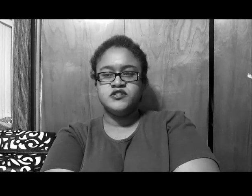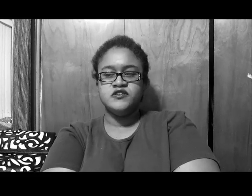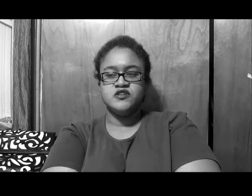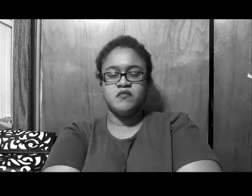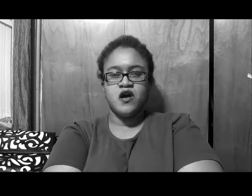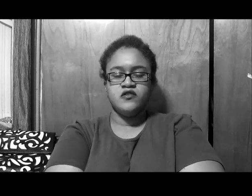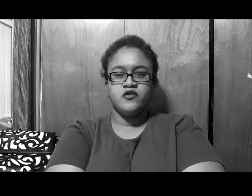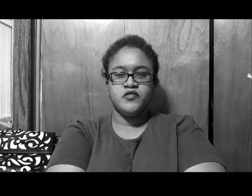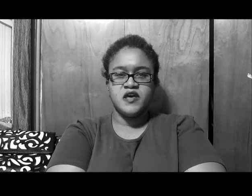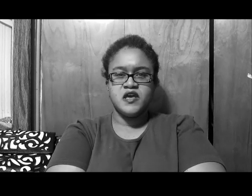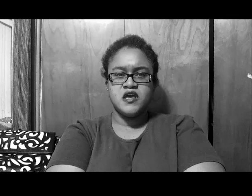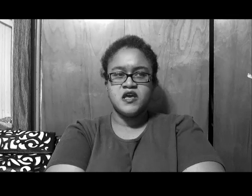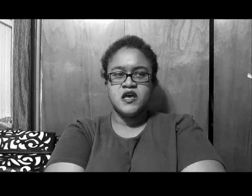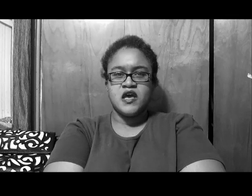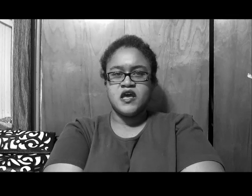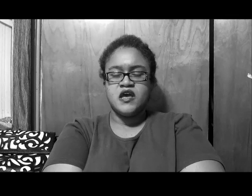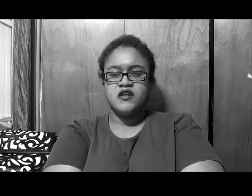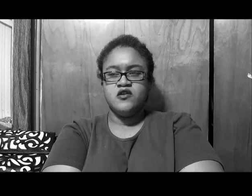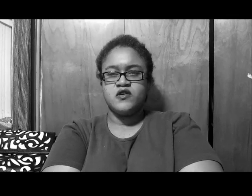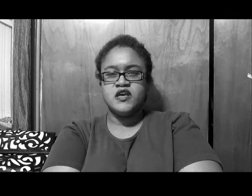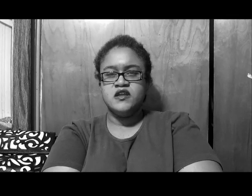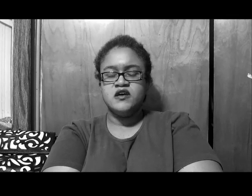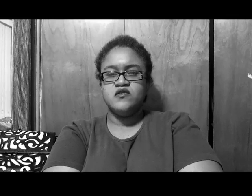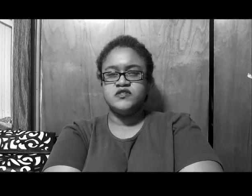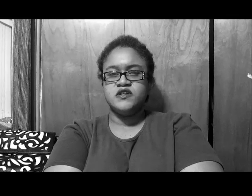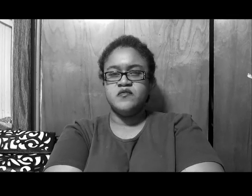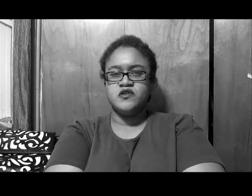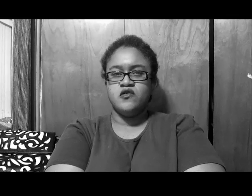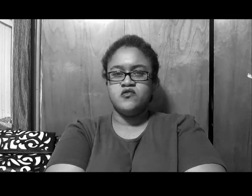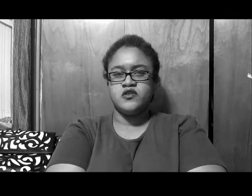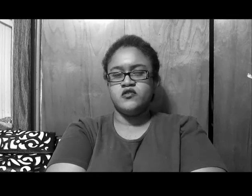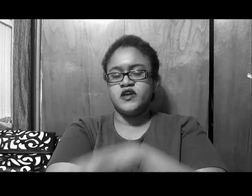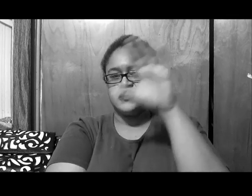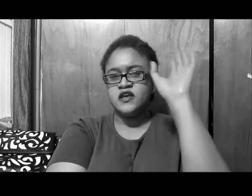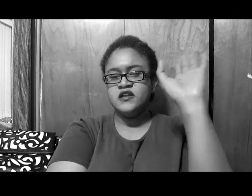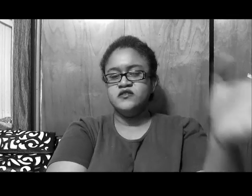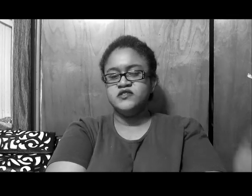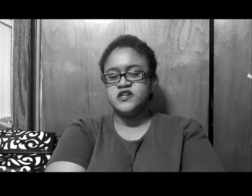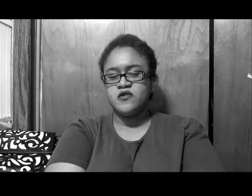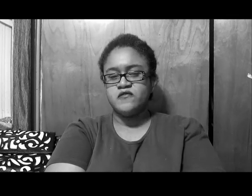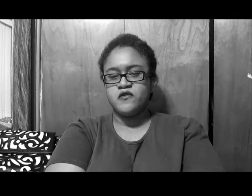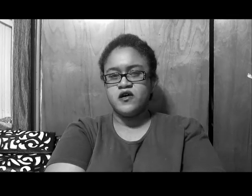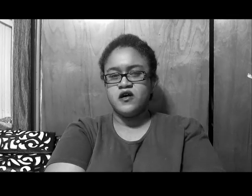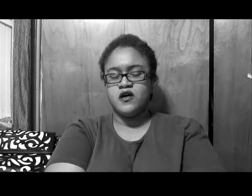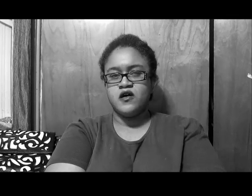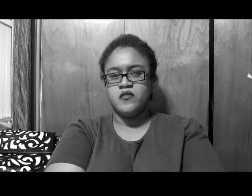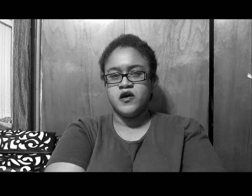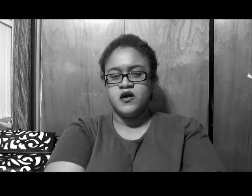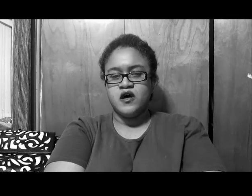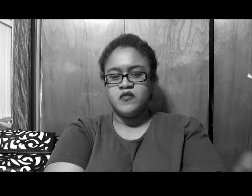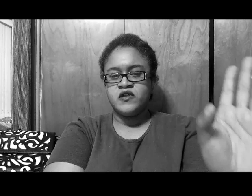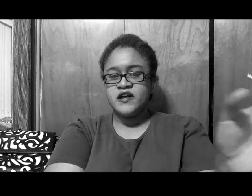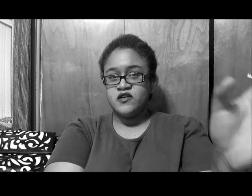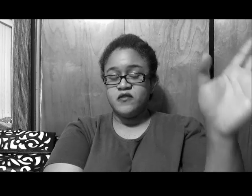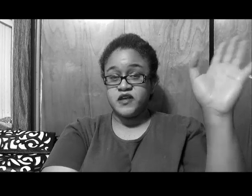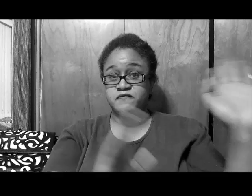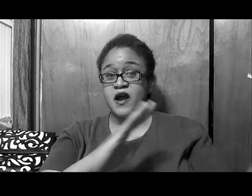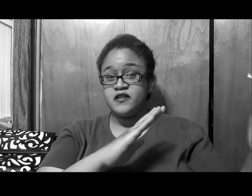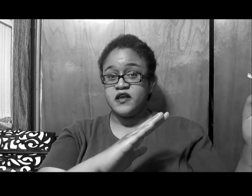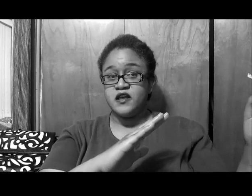there's the Marlo thing, and, you know, Kenya was never, you know, you know, Kenya was never, uh, I'm glad they're off that fight thing,